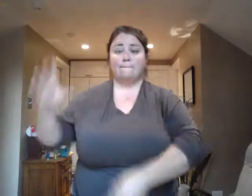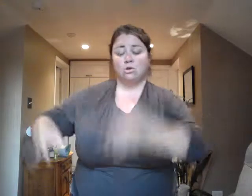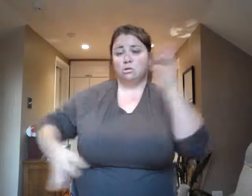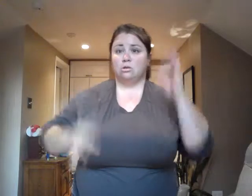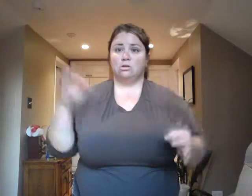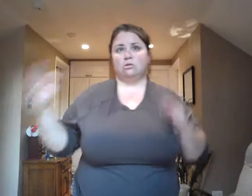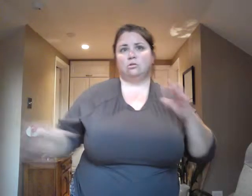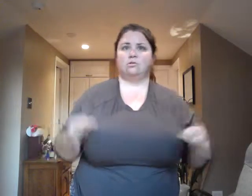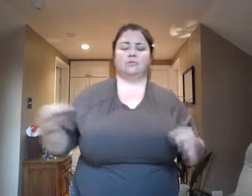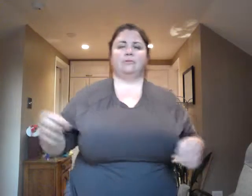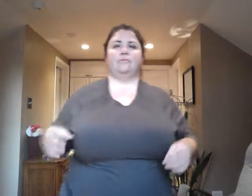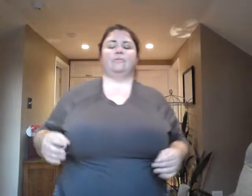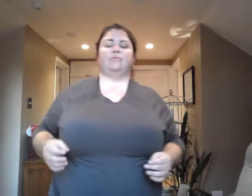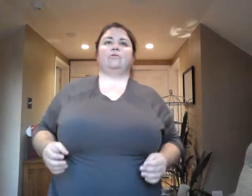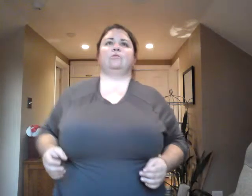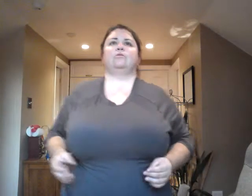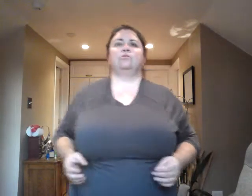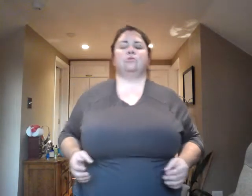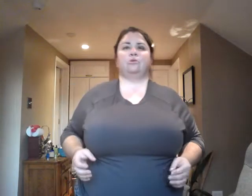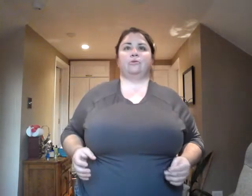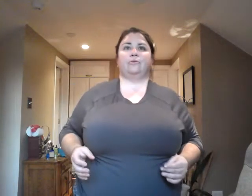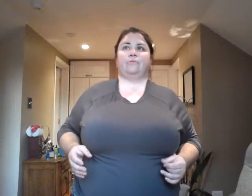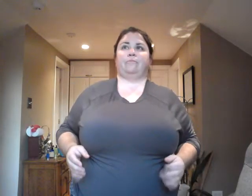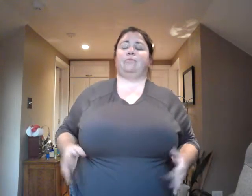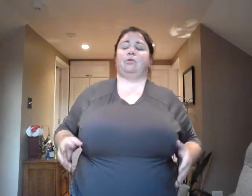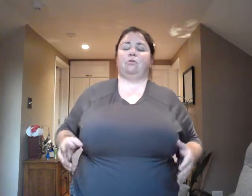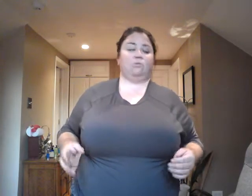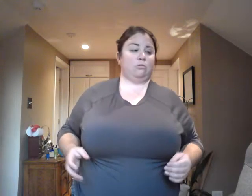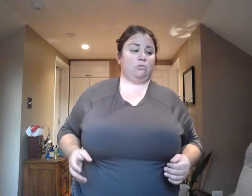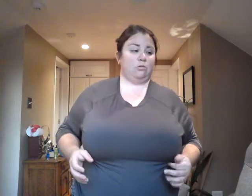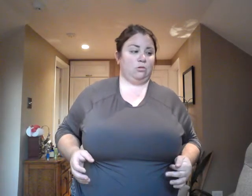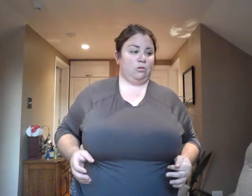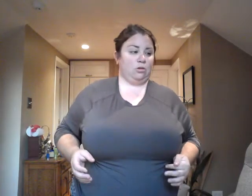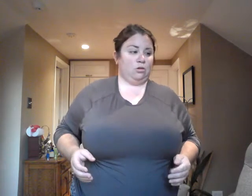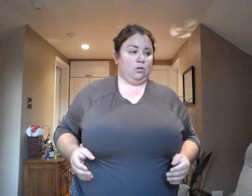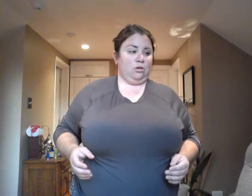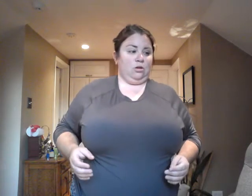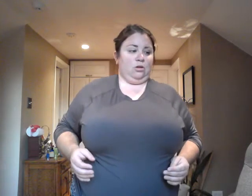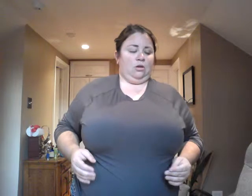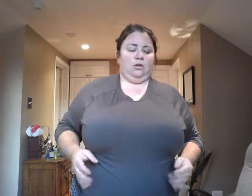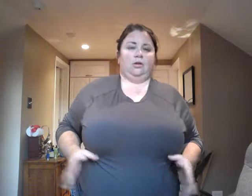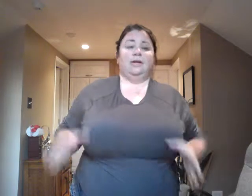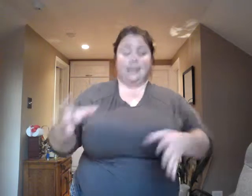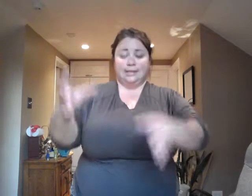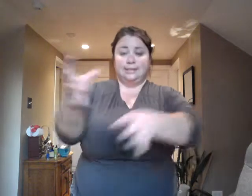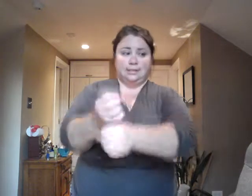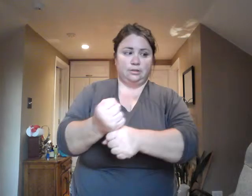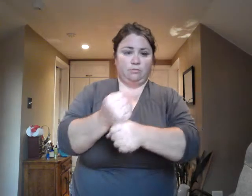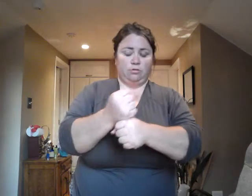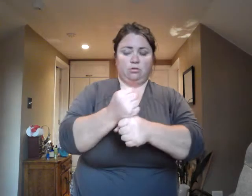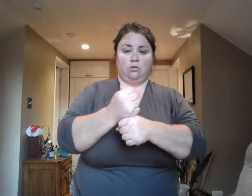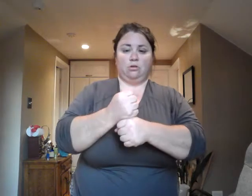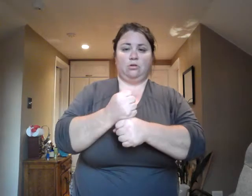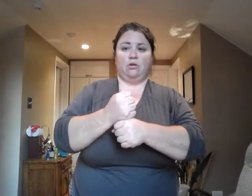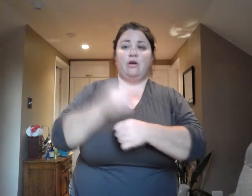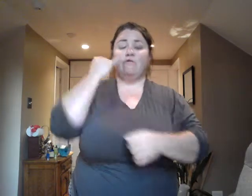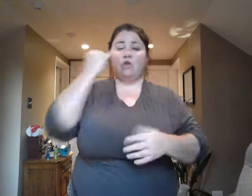controlled for being expectation. In summary, if we learn to live with fear as an